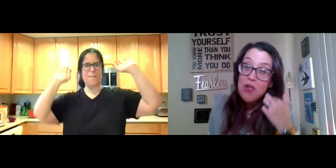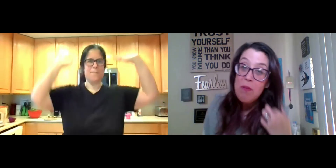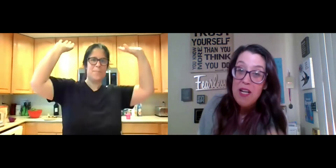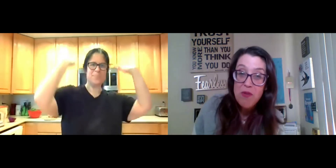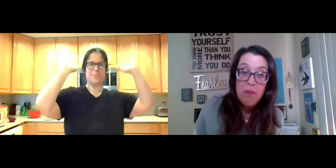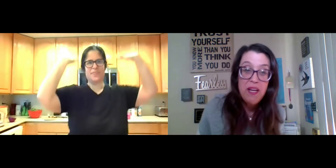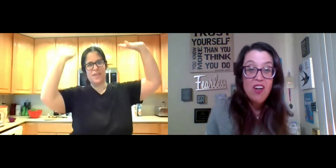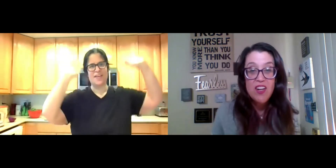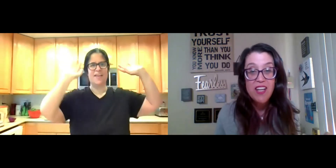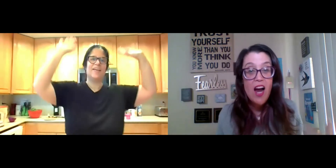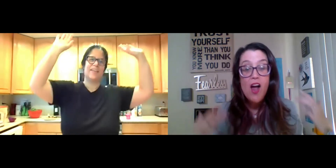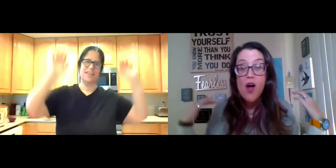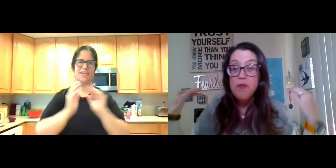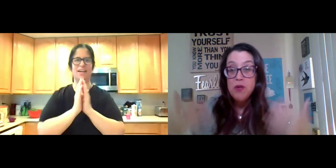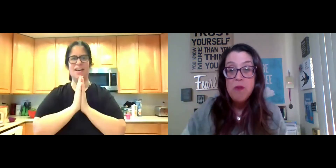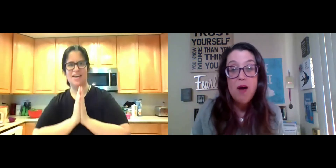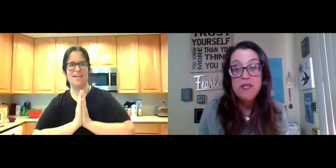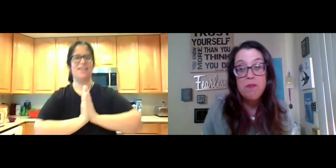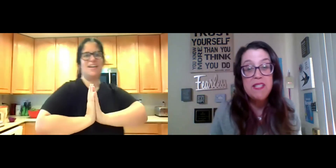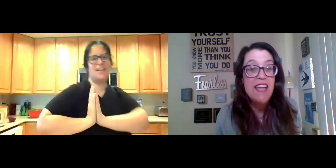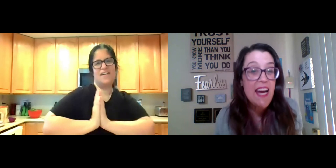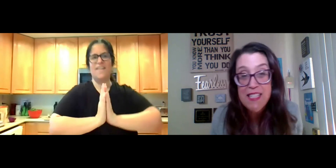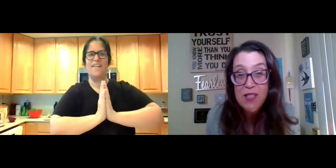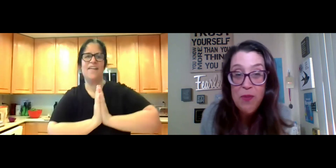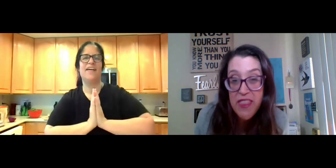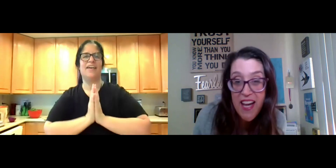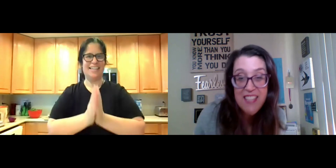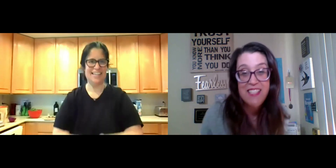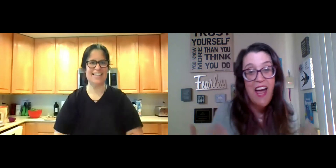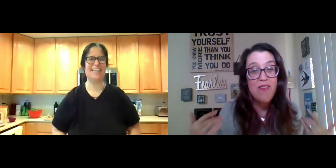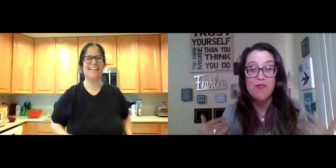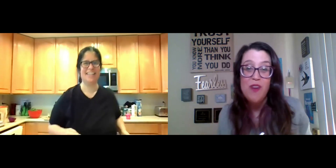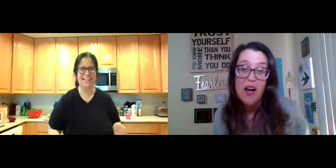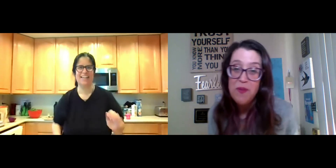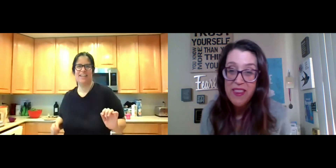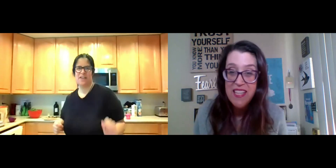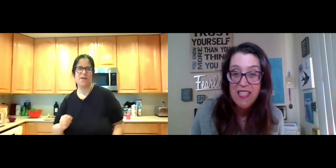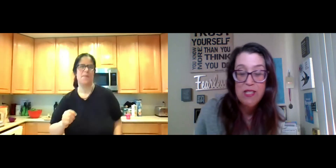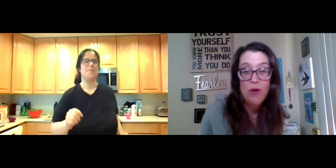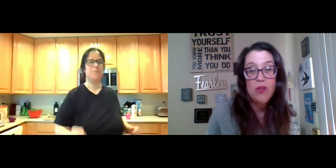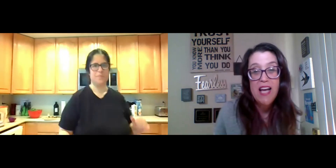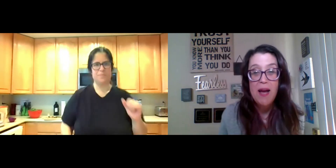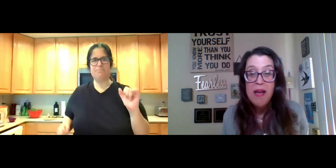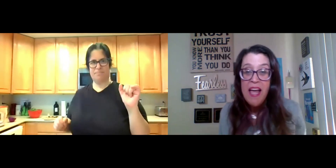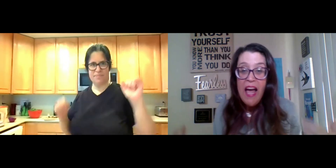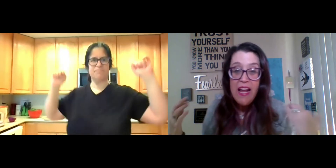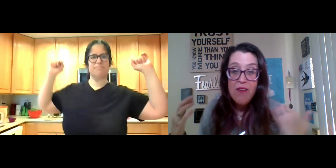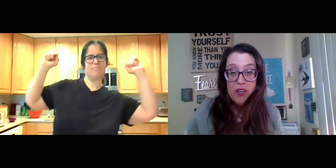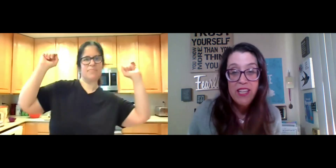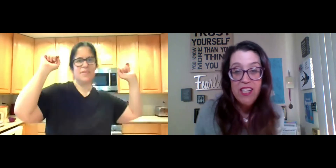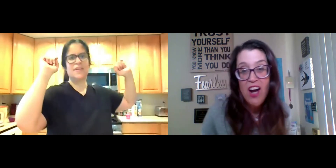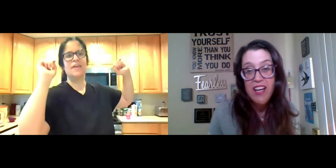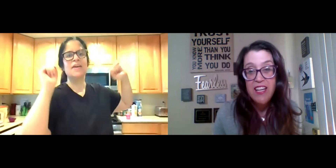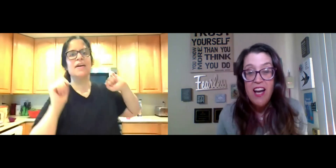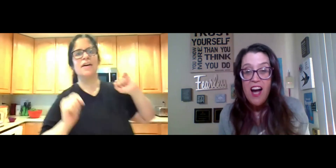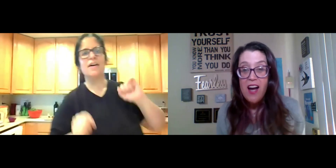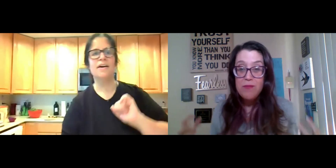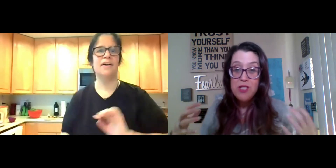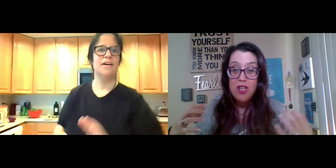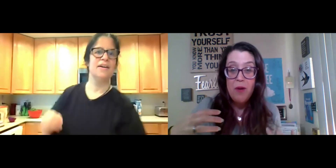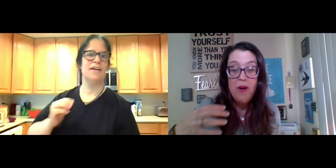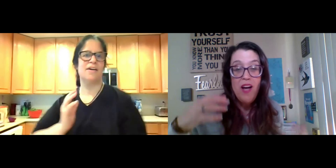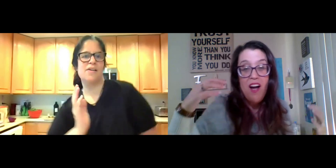Amba, thank you so much for being on here. hope you've been dancing with us and having fun with us this fall time and have really gotten,